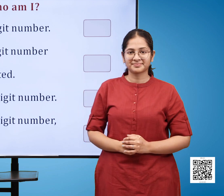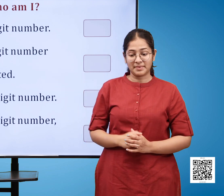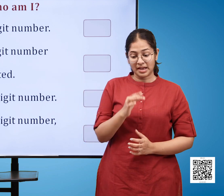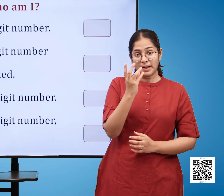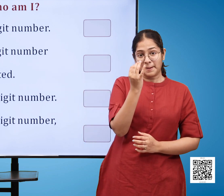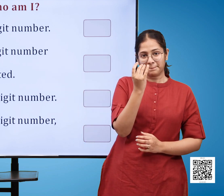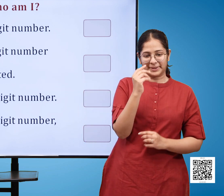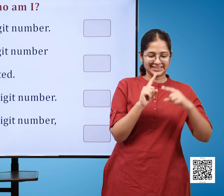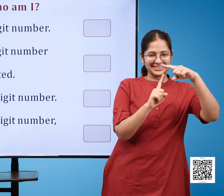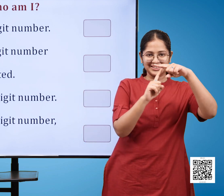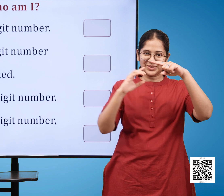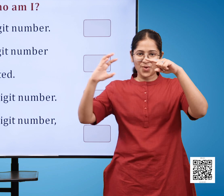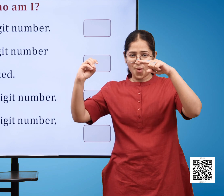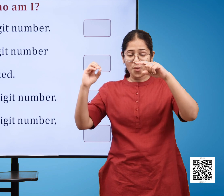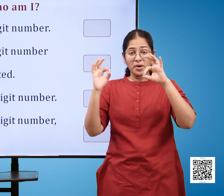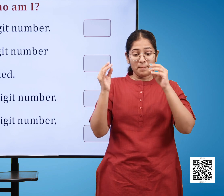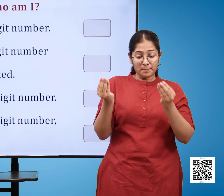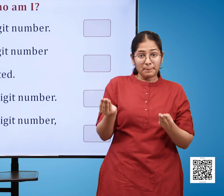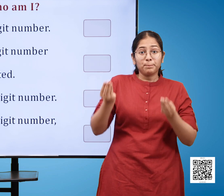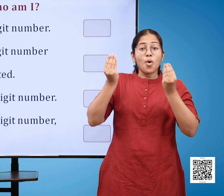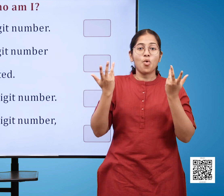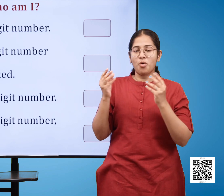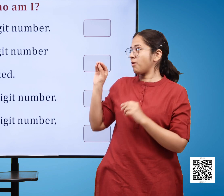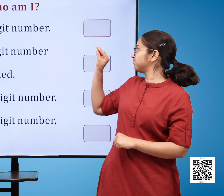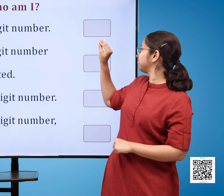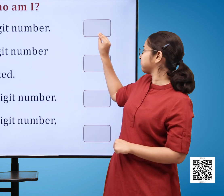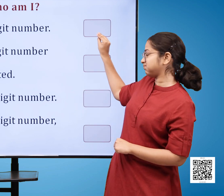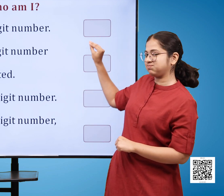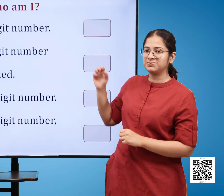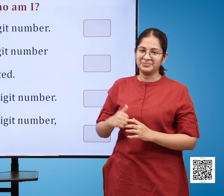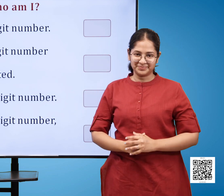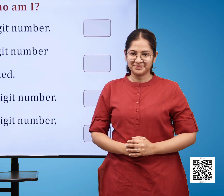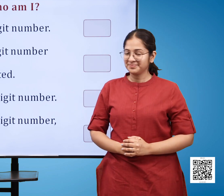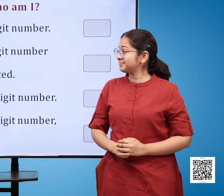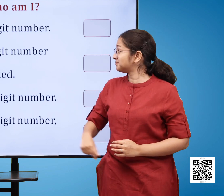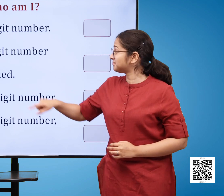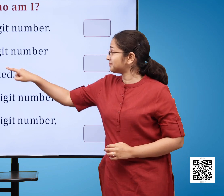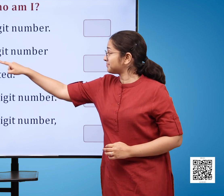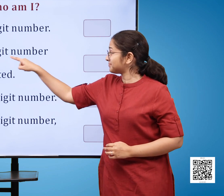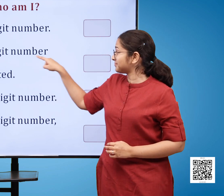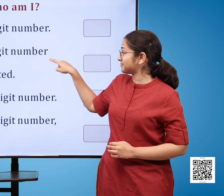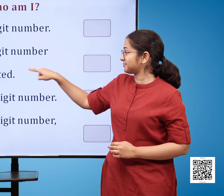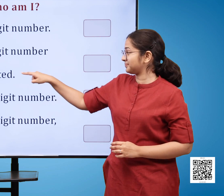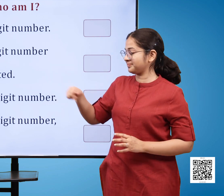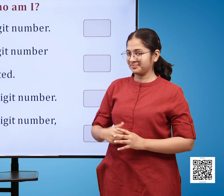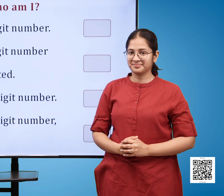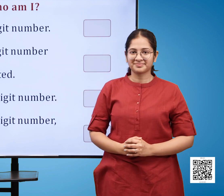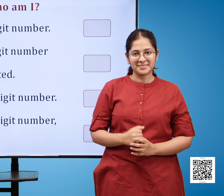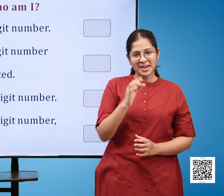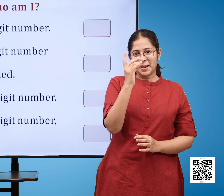I am the largest two digit number blank B I am the